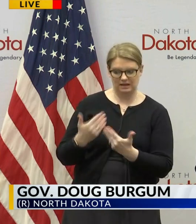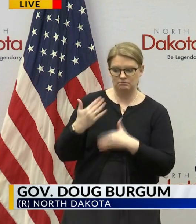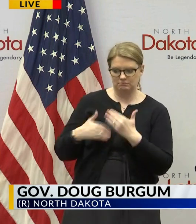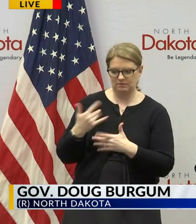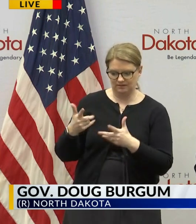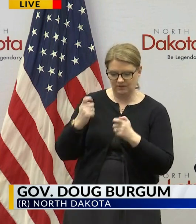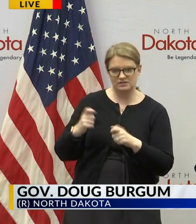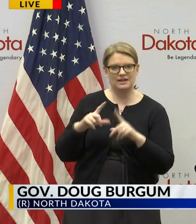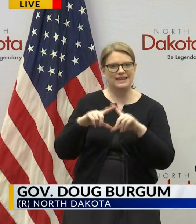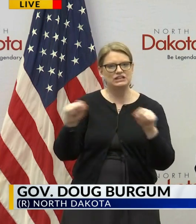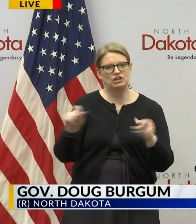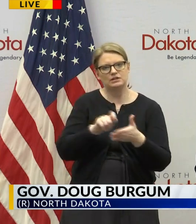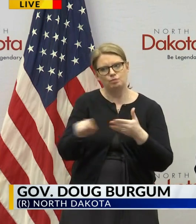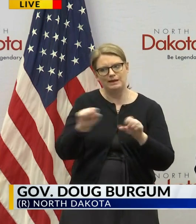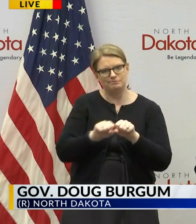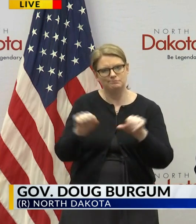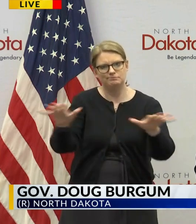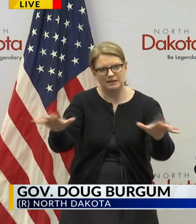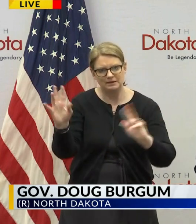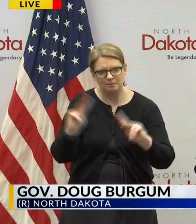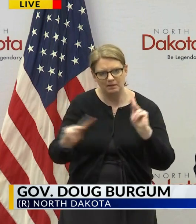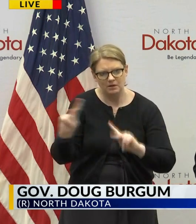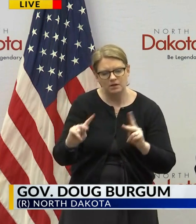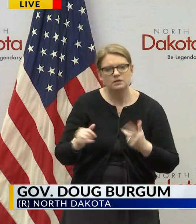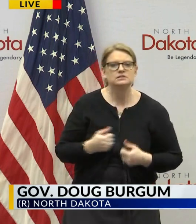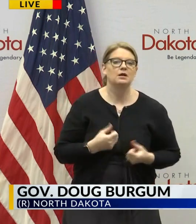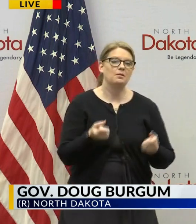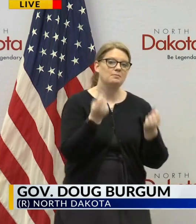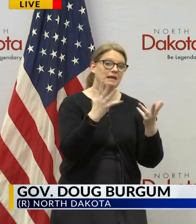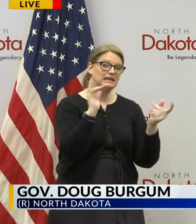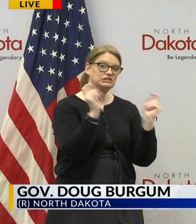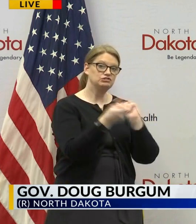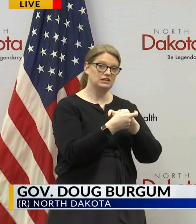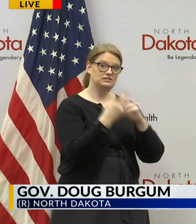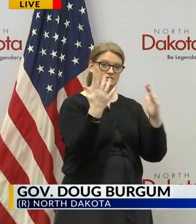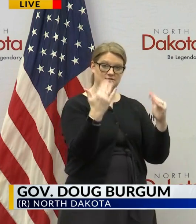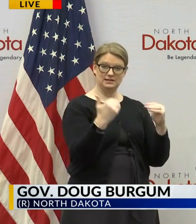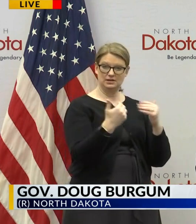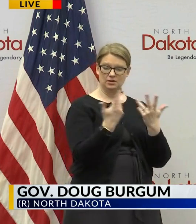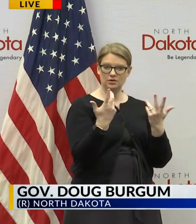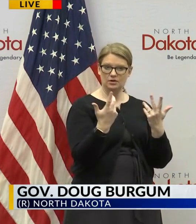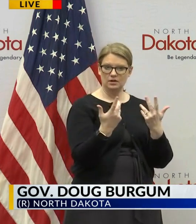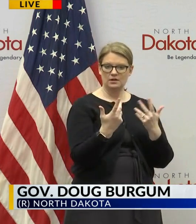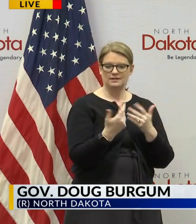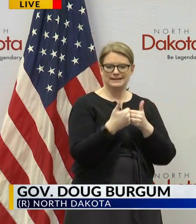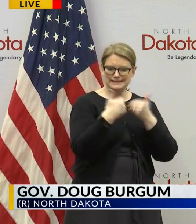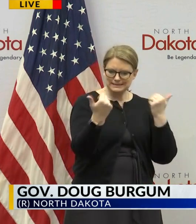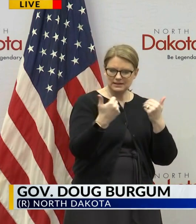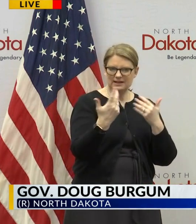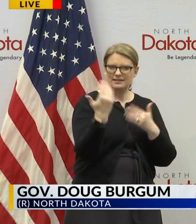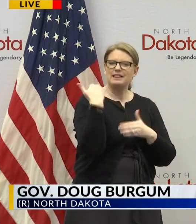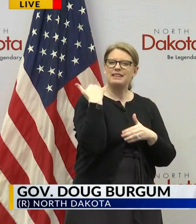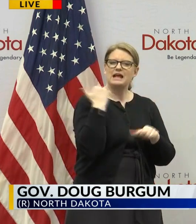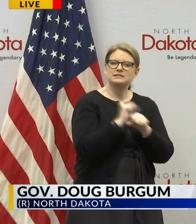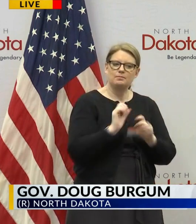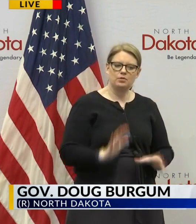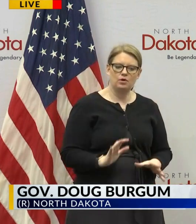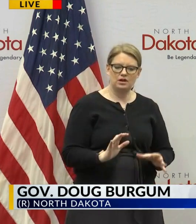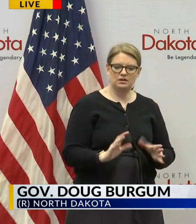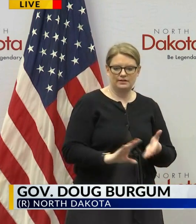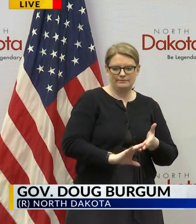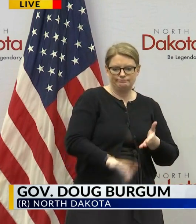people faster so there's a number of changes that are being made but at a high level separation from last employer which is one of the the